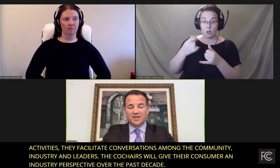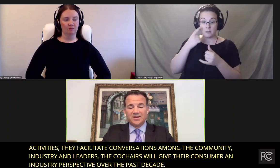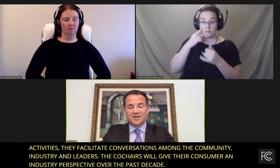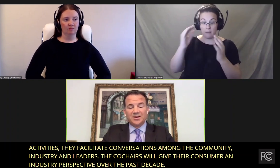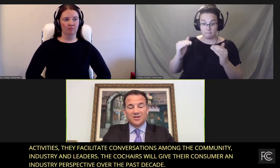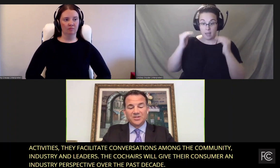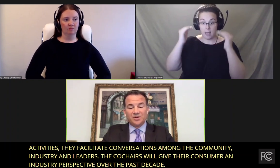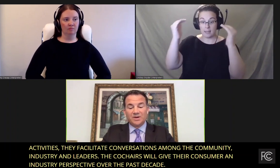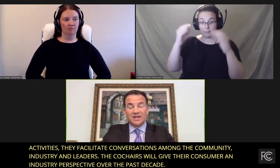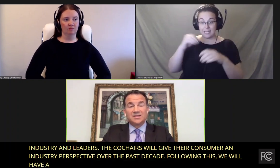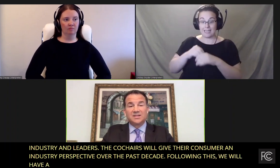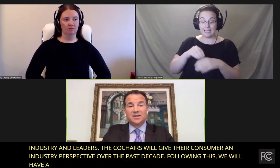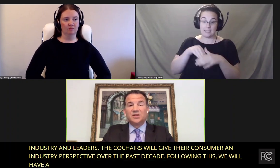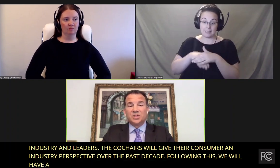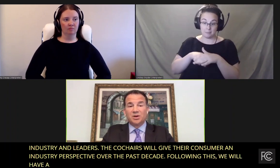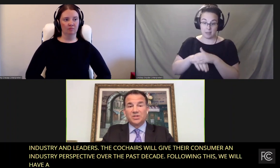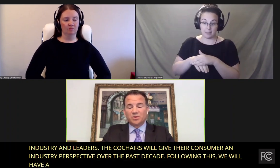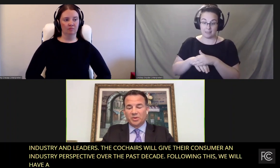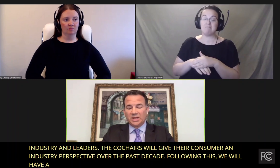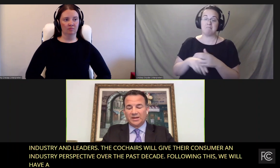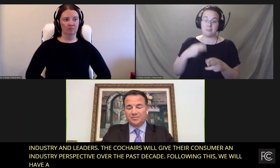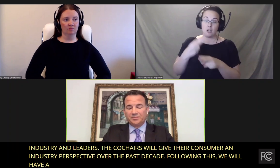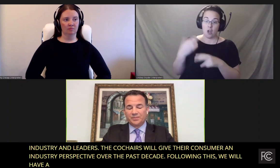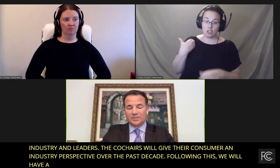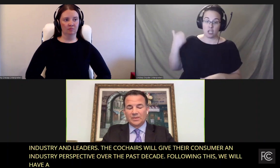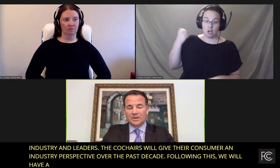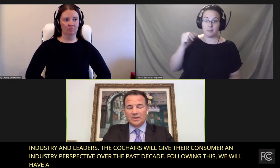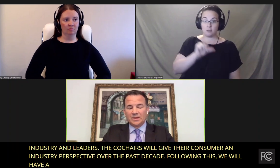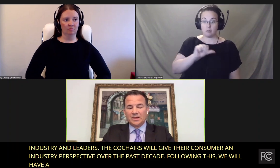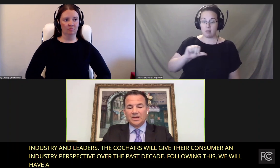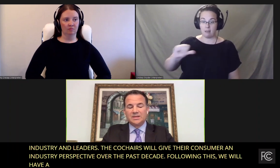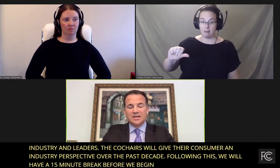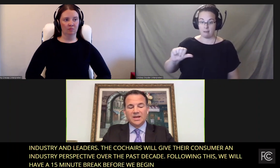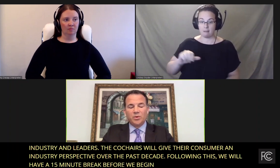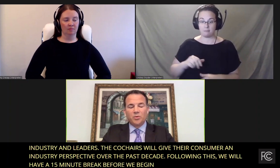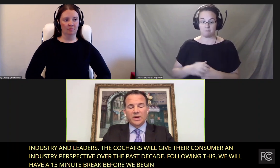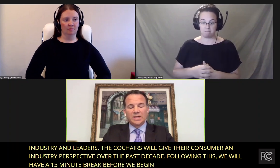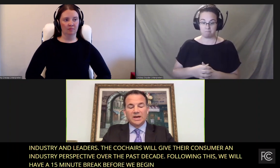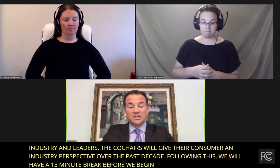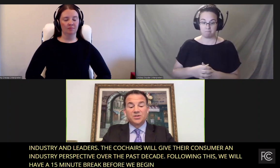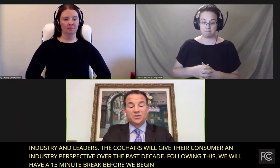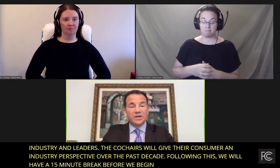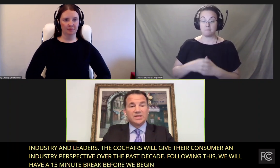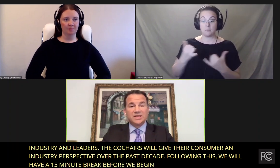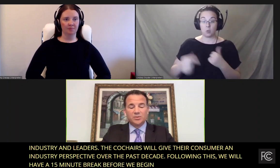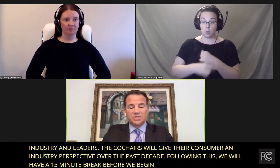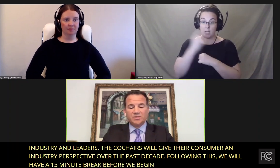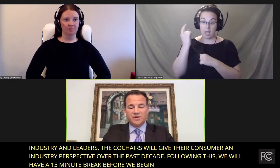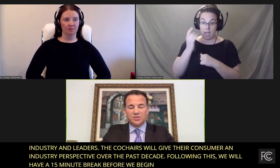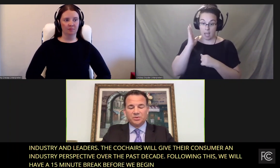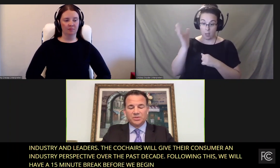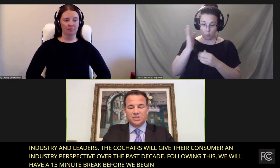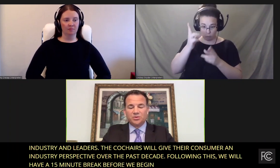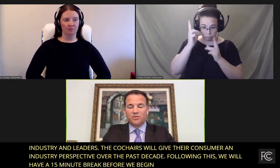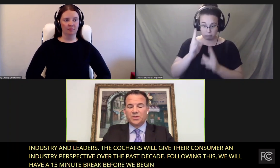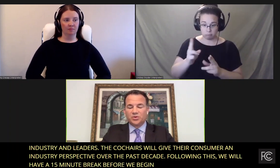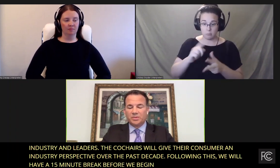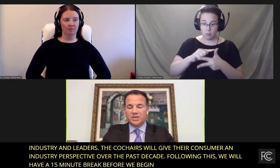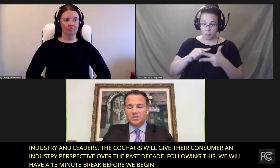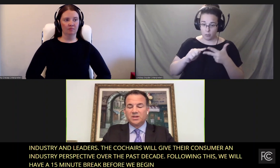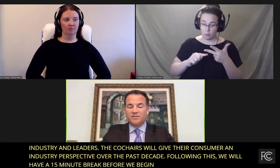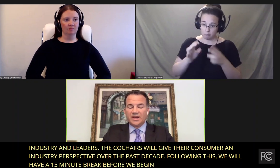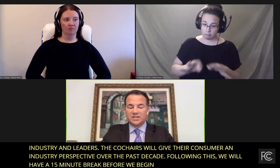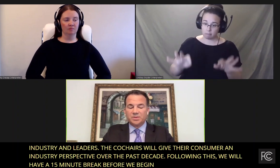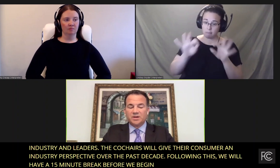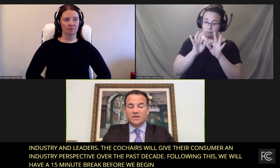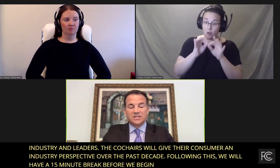Accessibility, also known as the Chairman's AAA. Today, will recognize three distinguished individuals who have